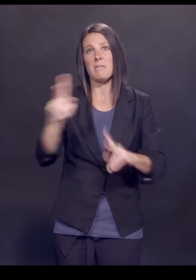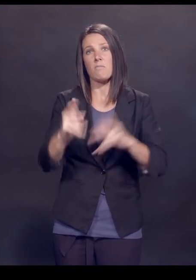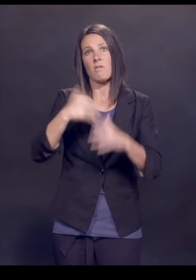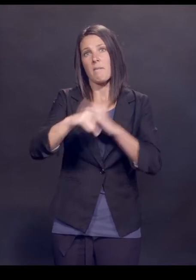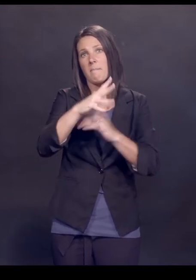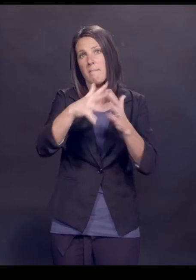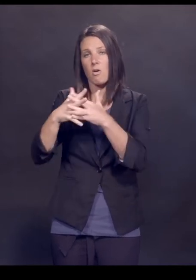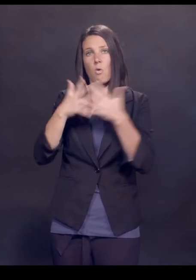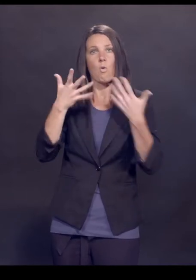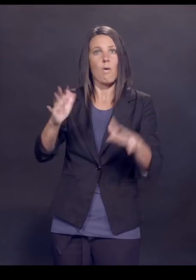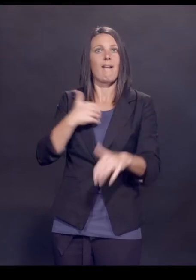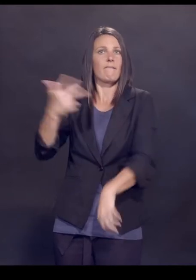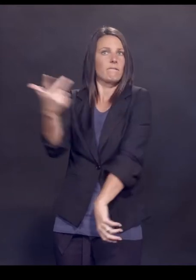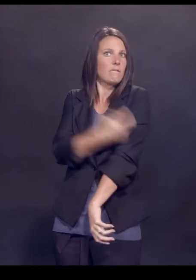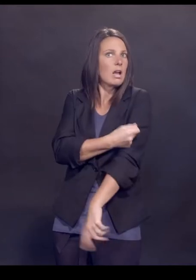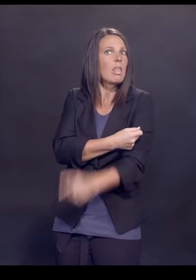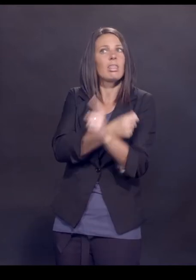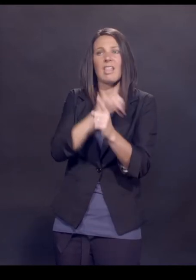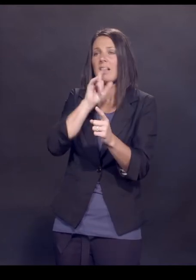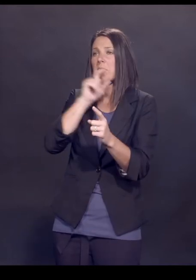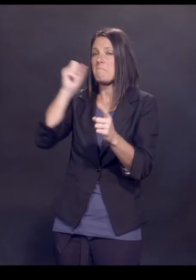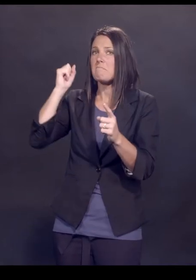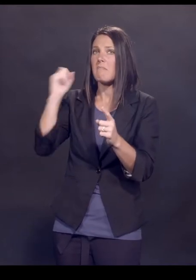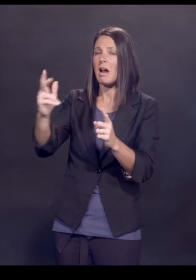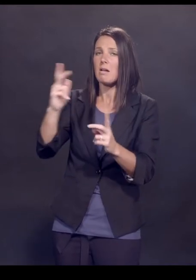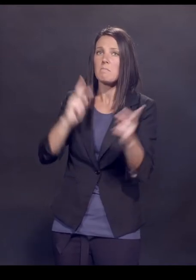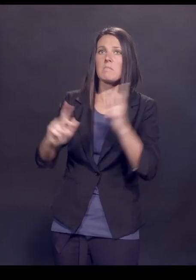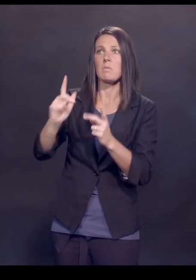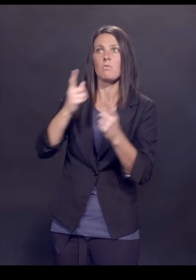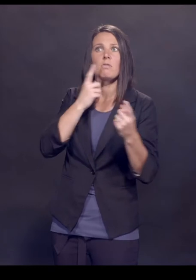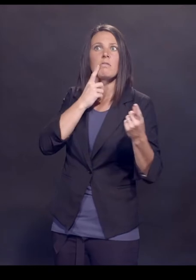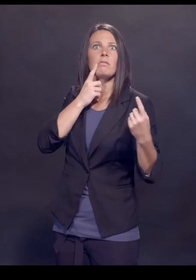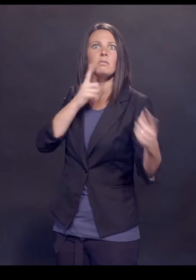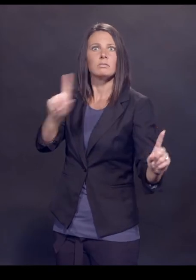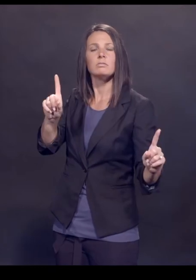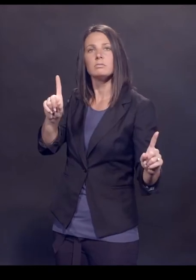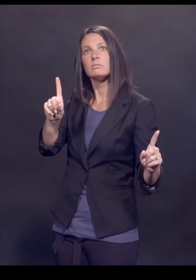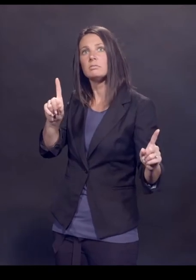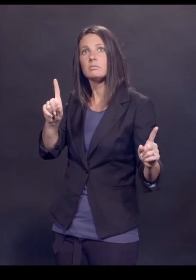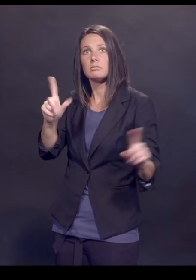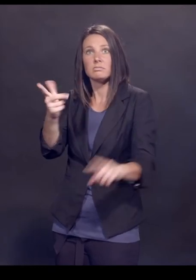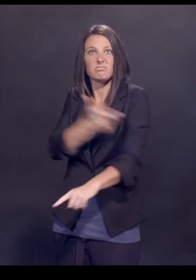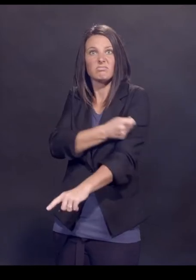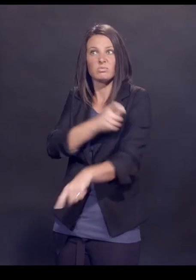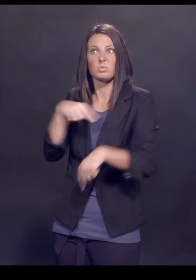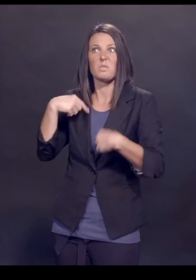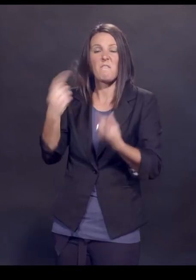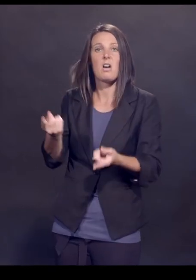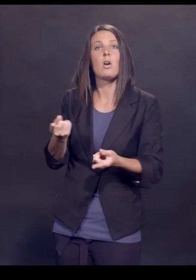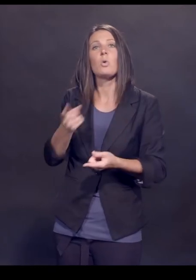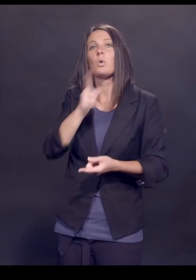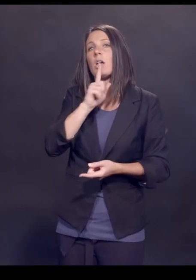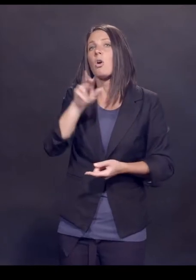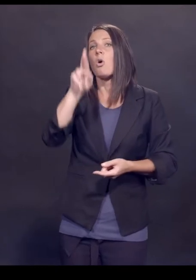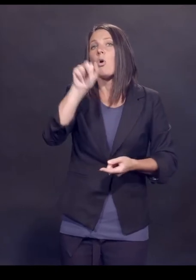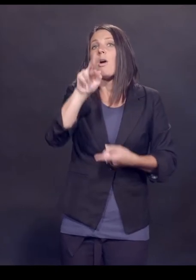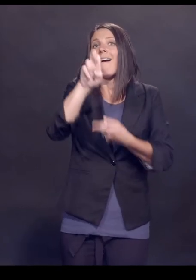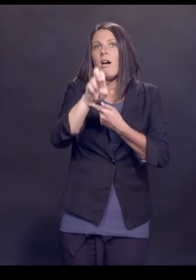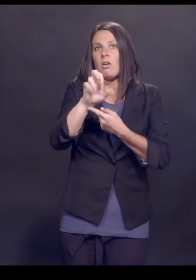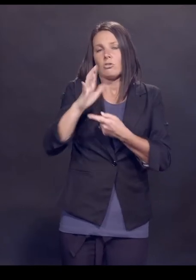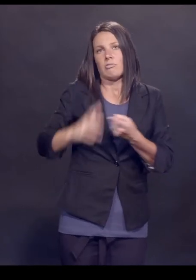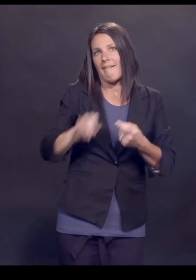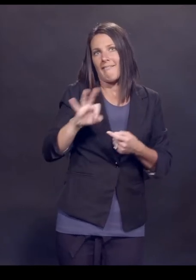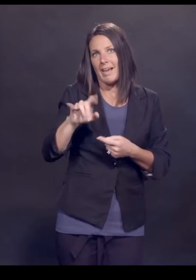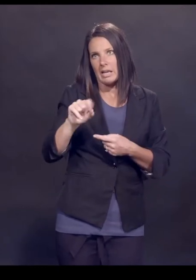safety record on which to stand, an enormous efficacy record on which to stand. I mean, even very, very rare side effects